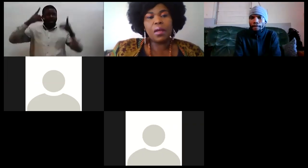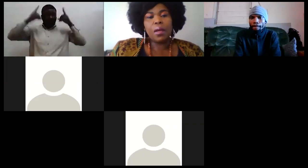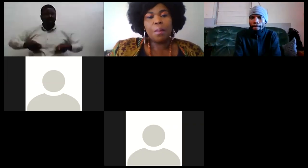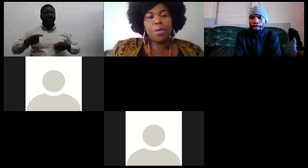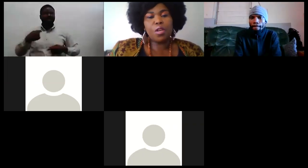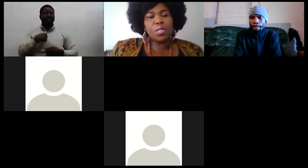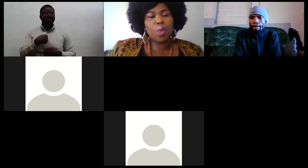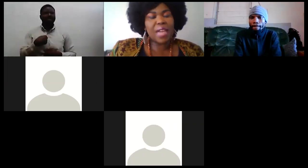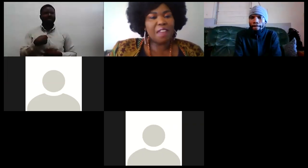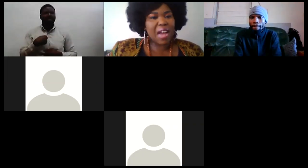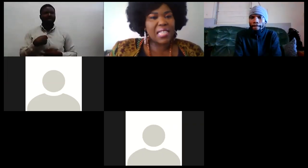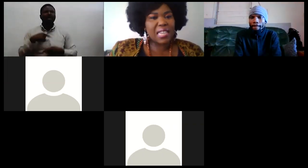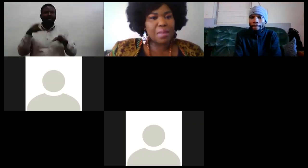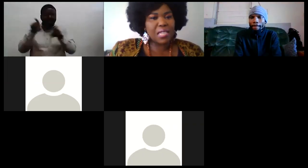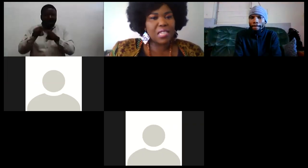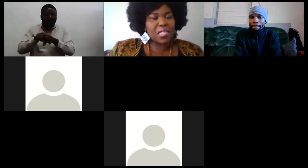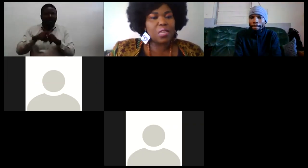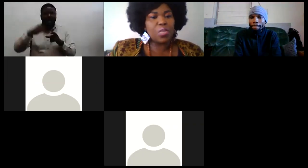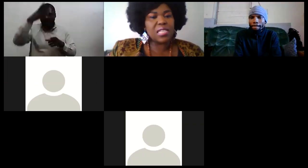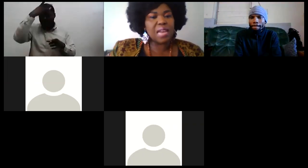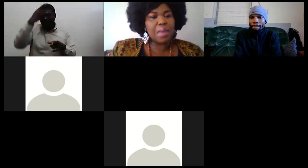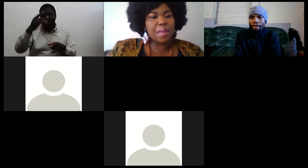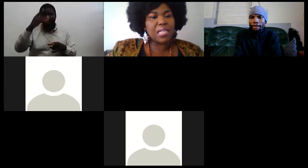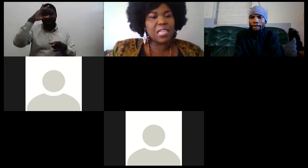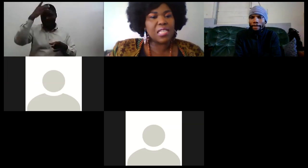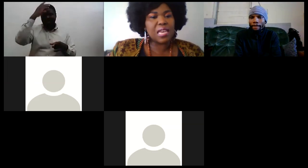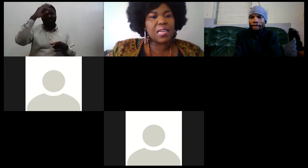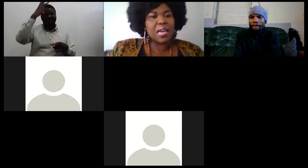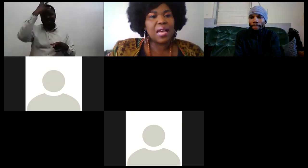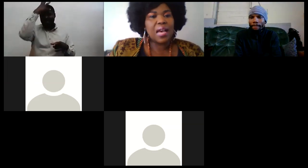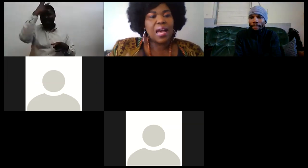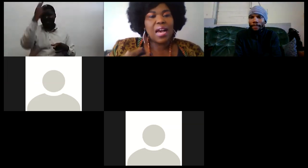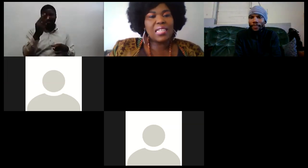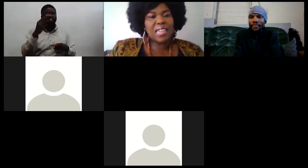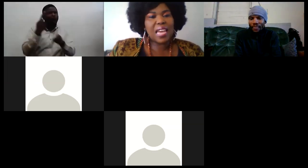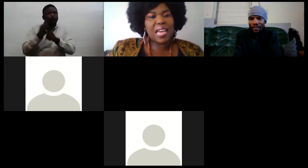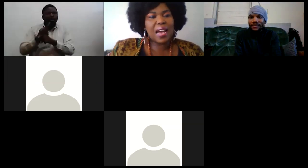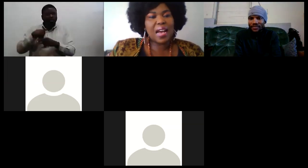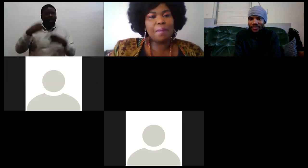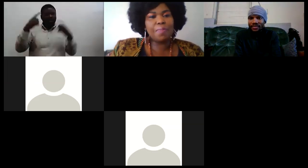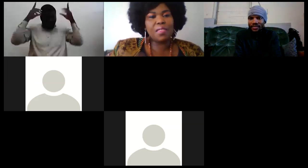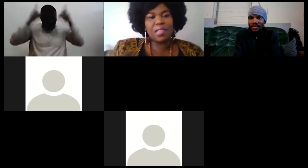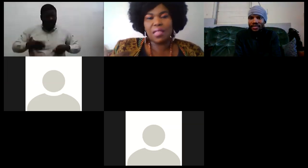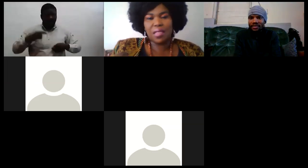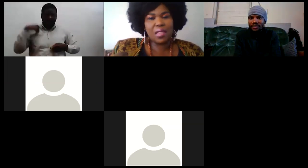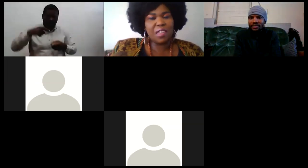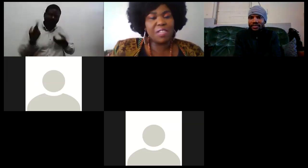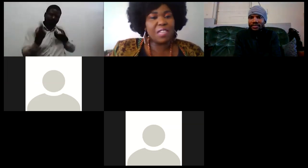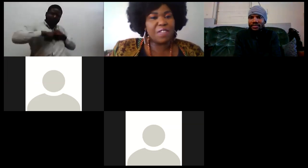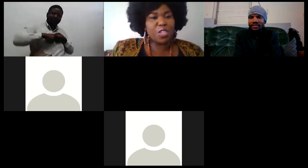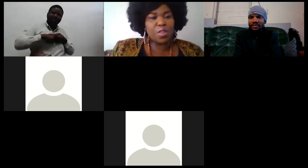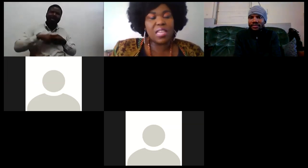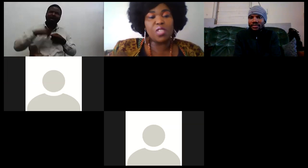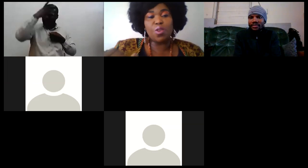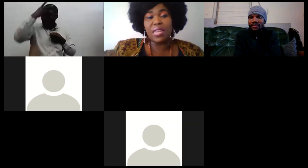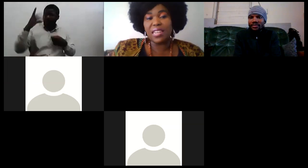because whenever i send messages you would send me a message saying andrea if it's